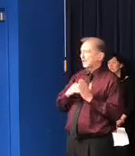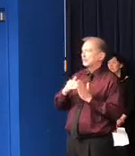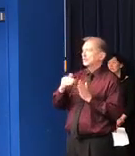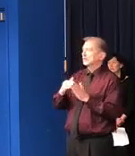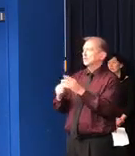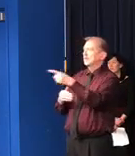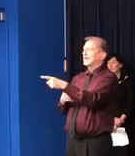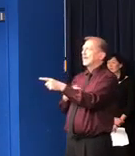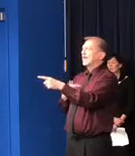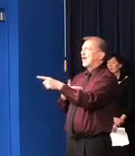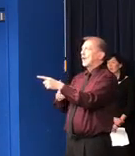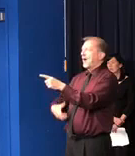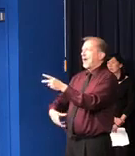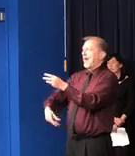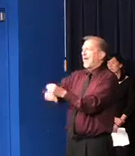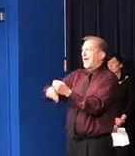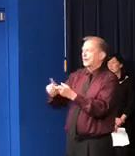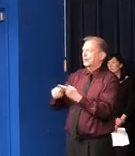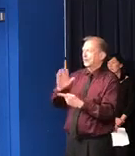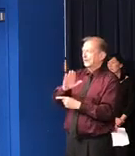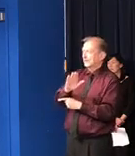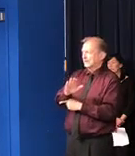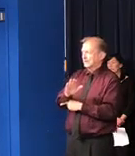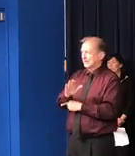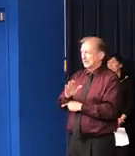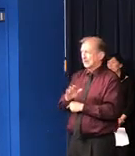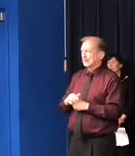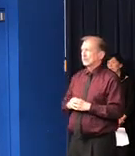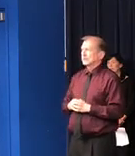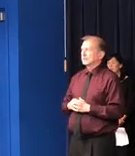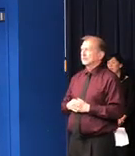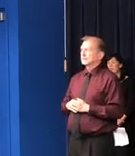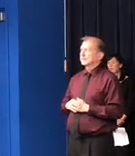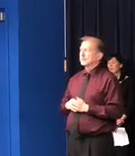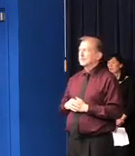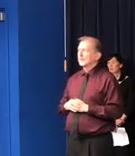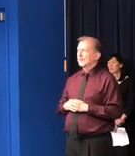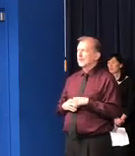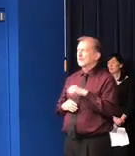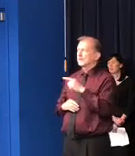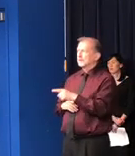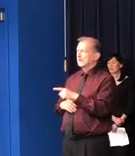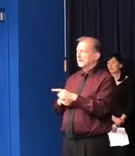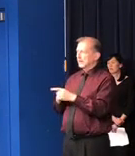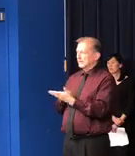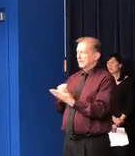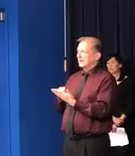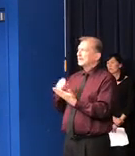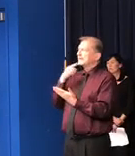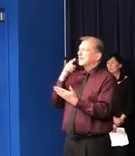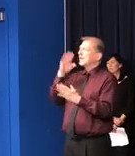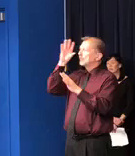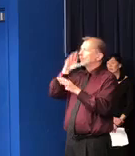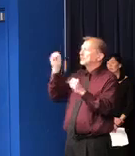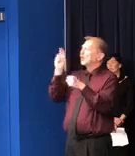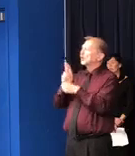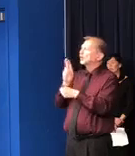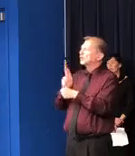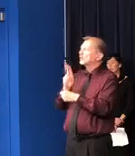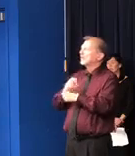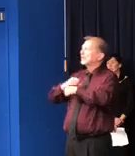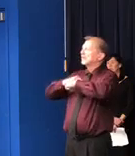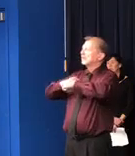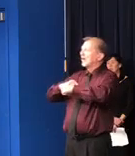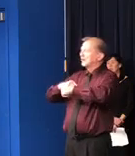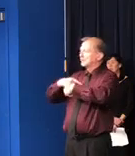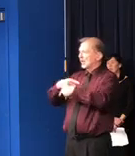I just really quickly, and this works to what Kevin was saying. This is just in. President Trump has ordered the use of the Defense Production Act